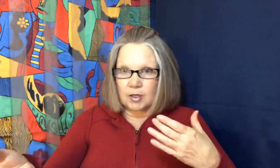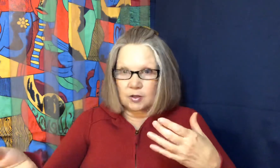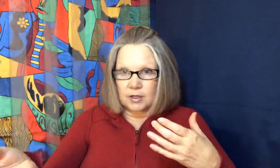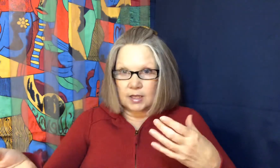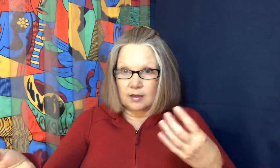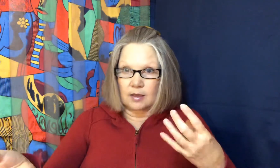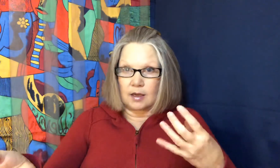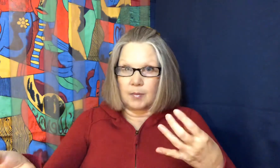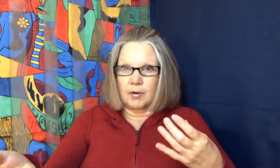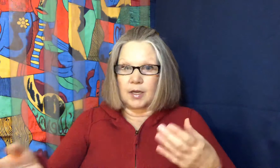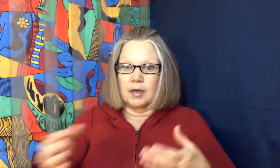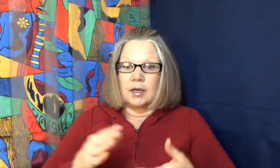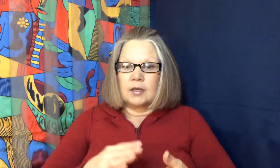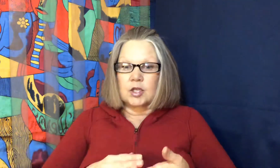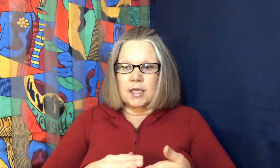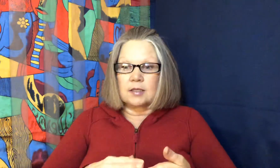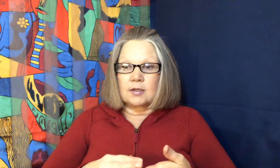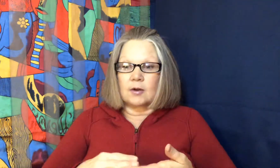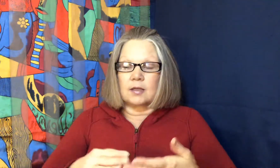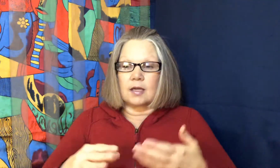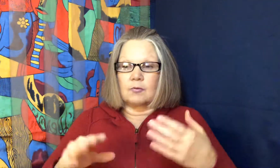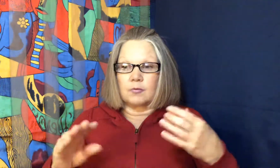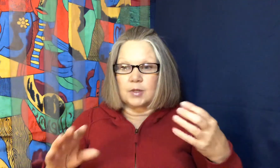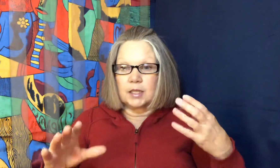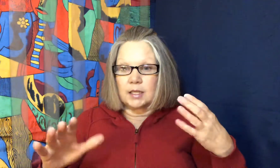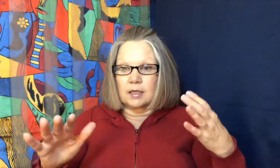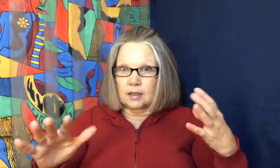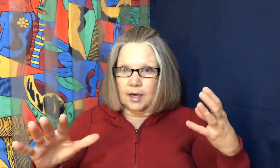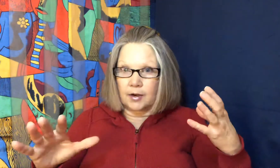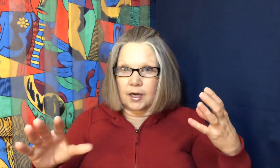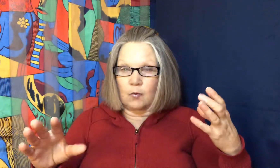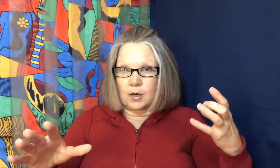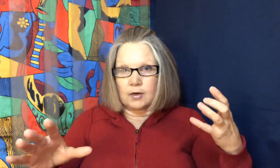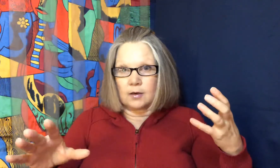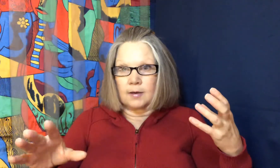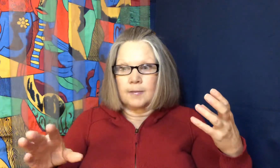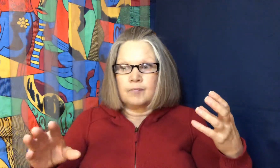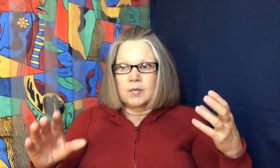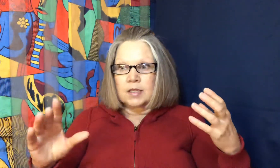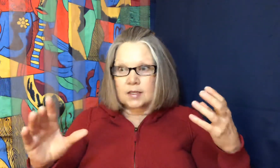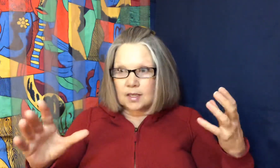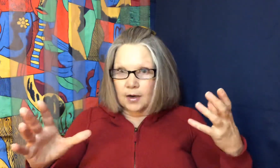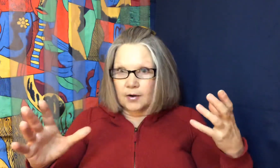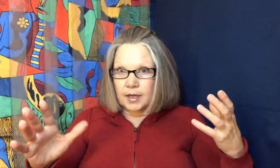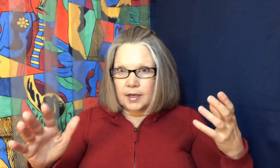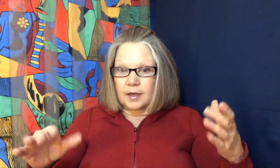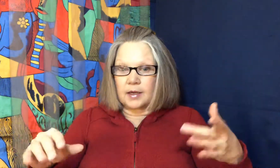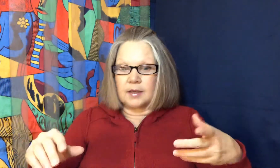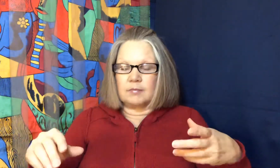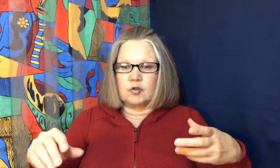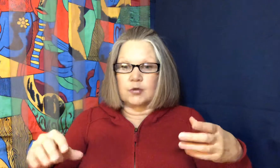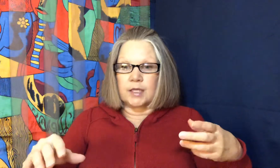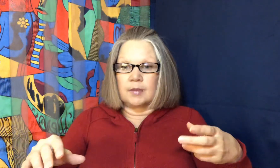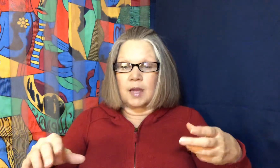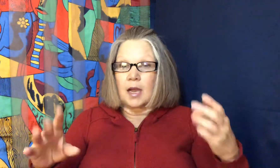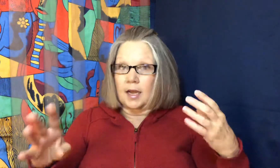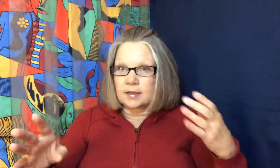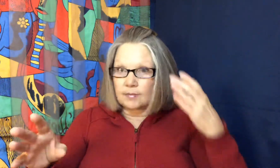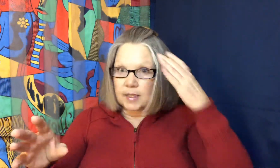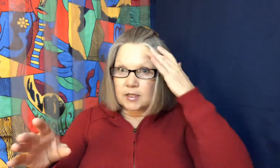all day thinking about it chances are that that really glaring weird scary dream has a message